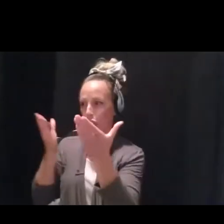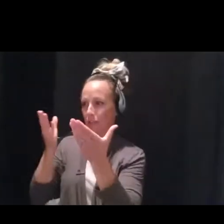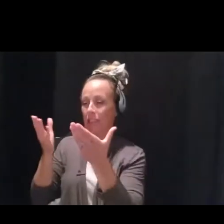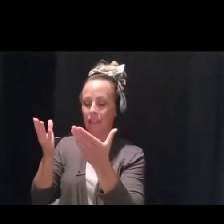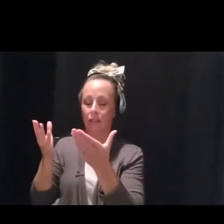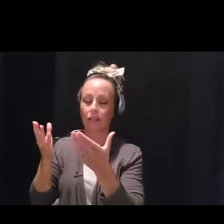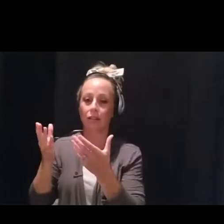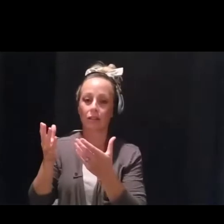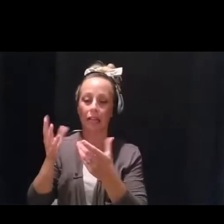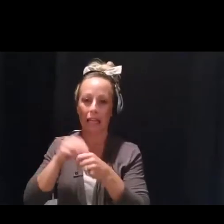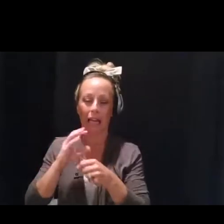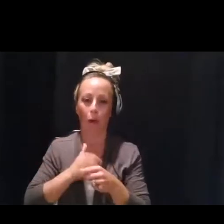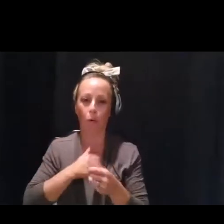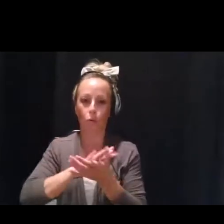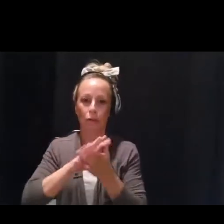schools.